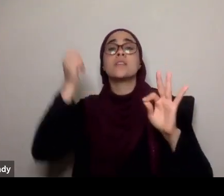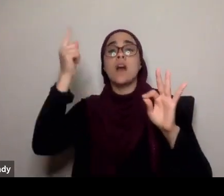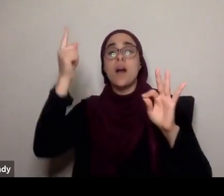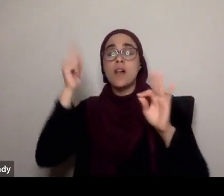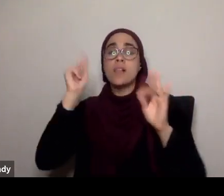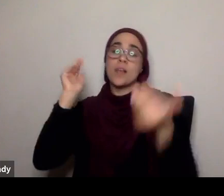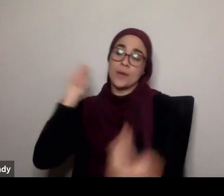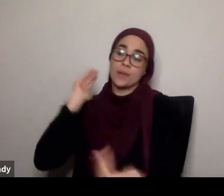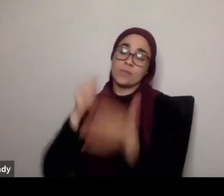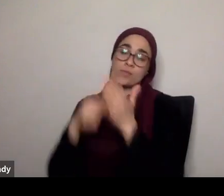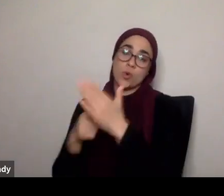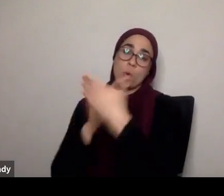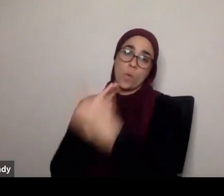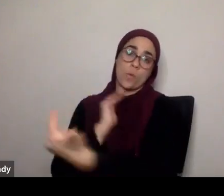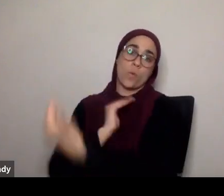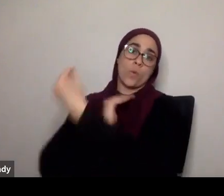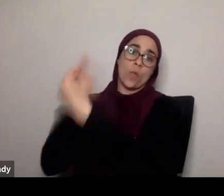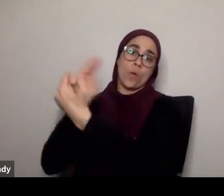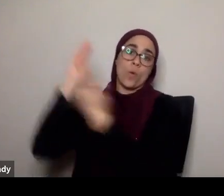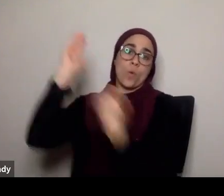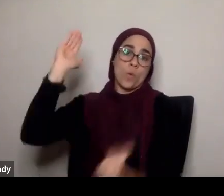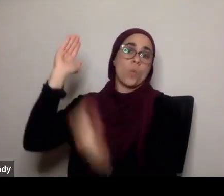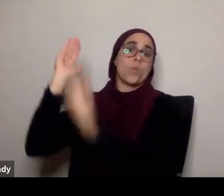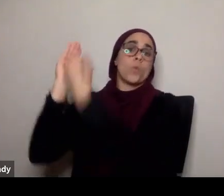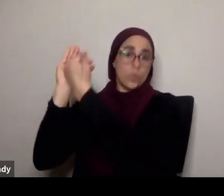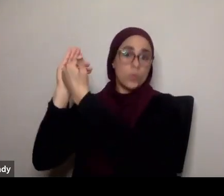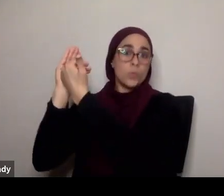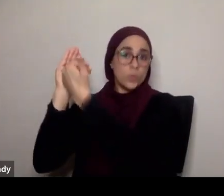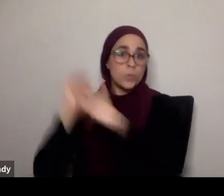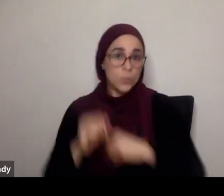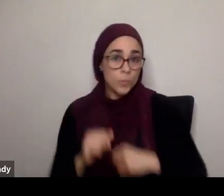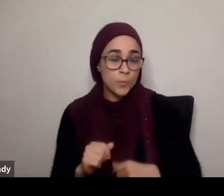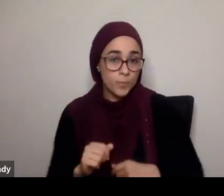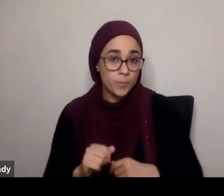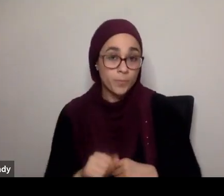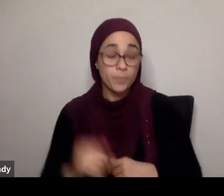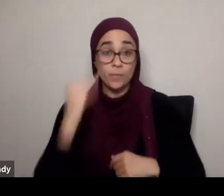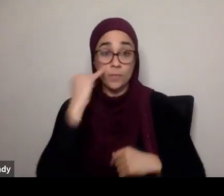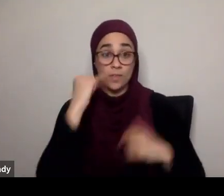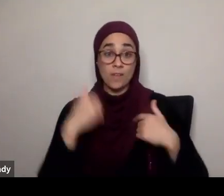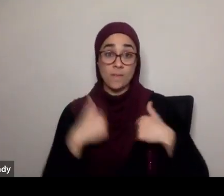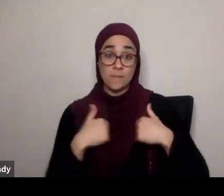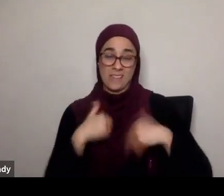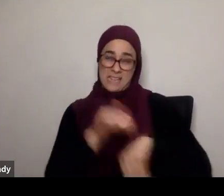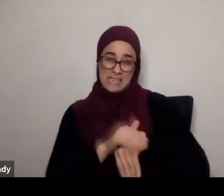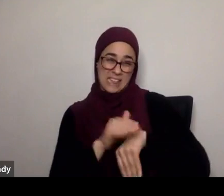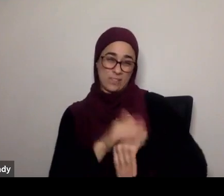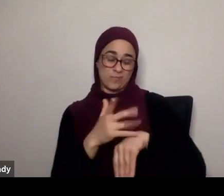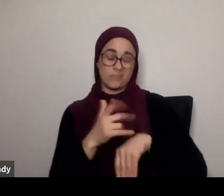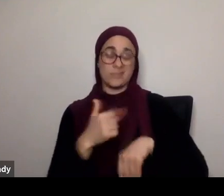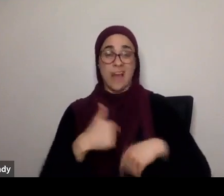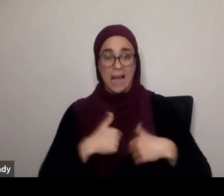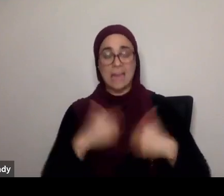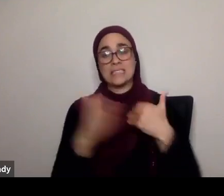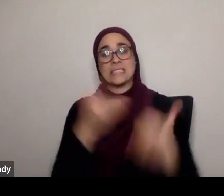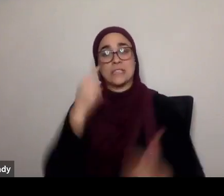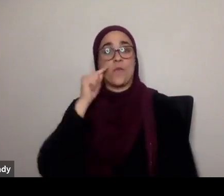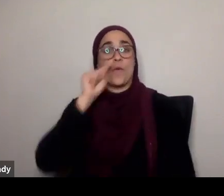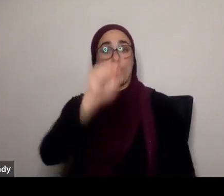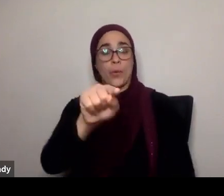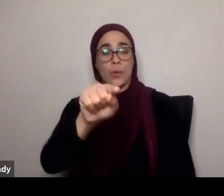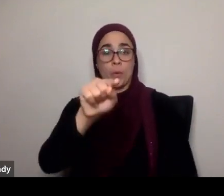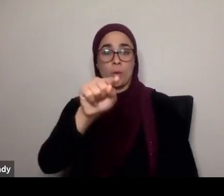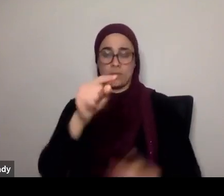started with, I will make things easy for you, so I've left five things, between you